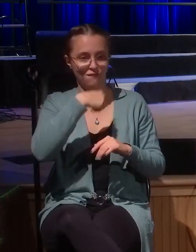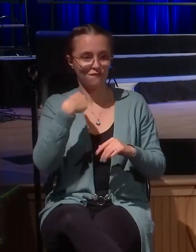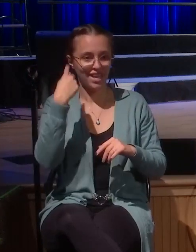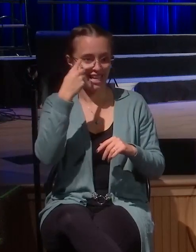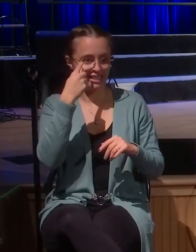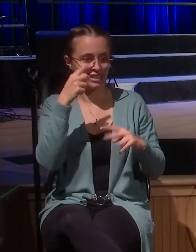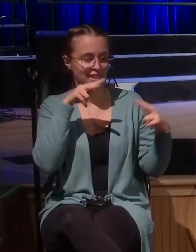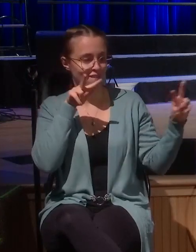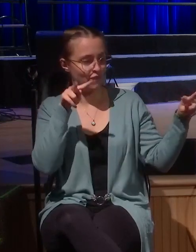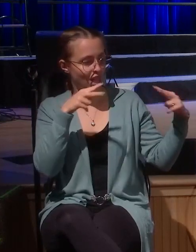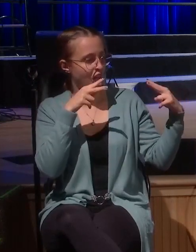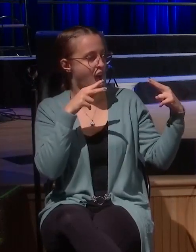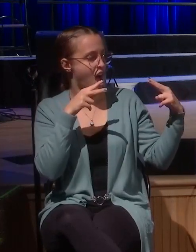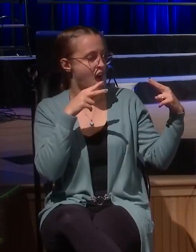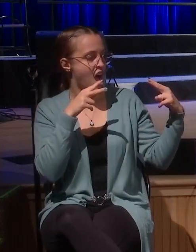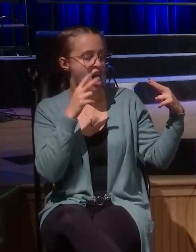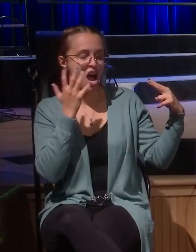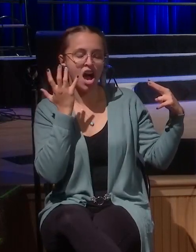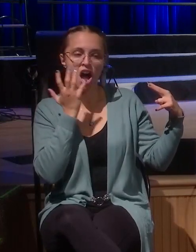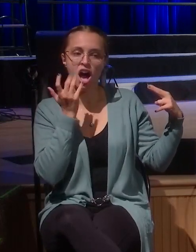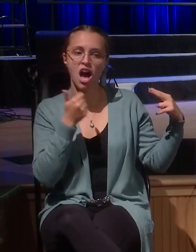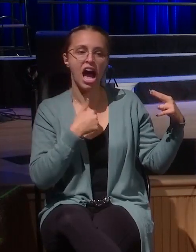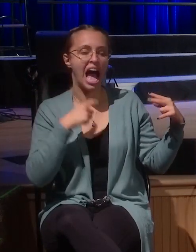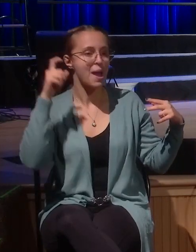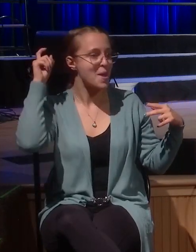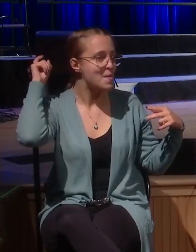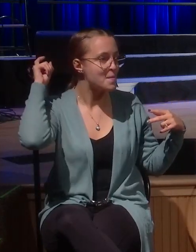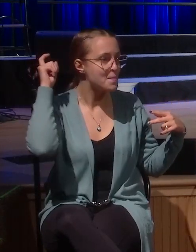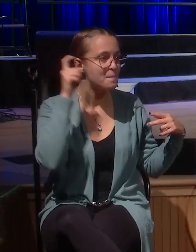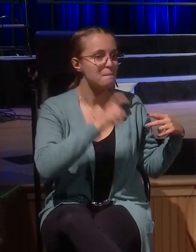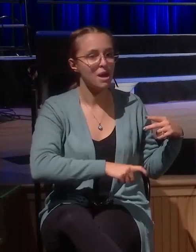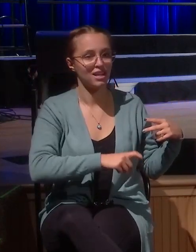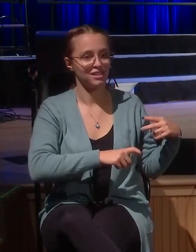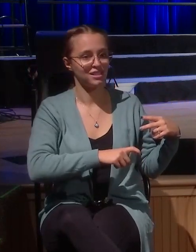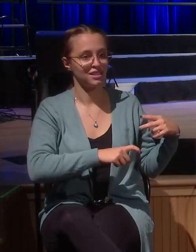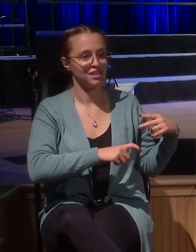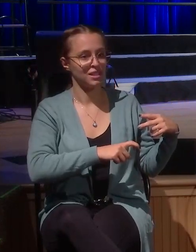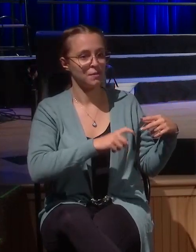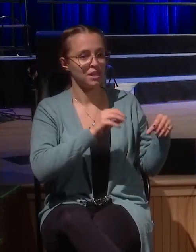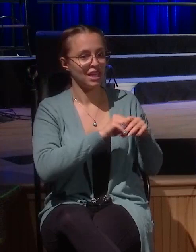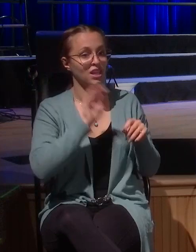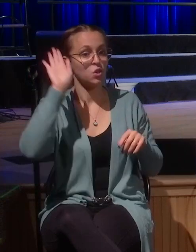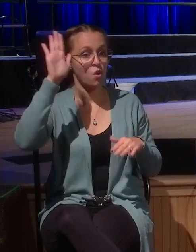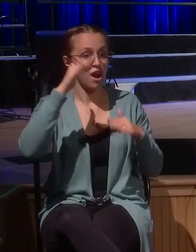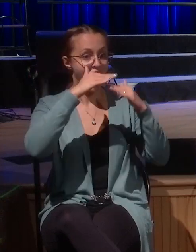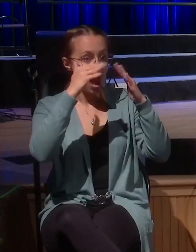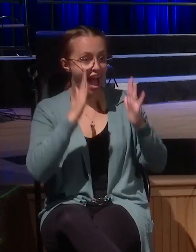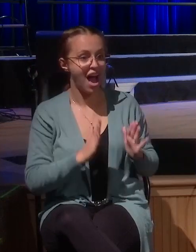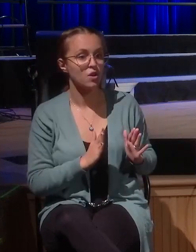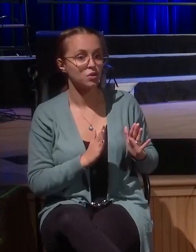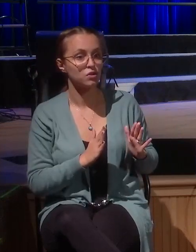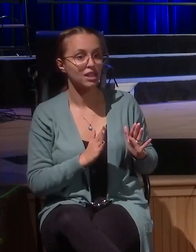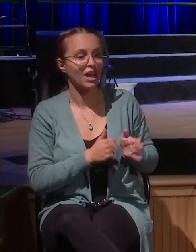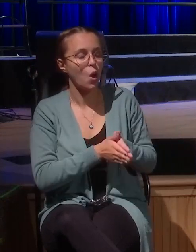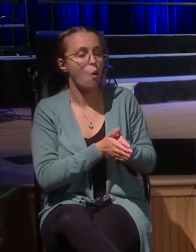I must be in your house and we willingly accept his offer